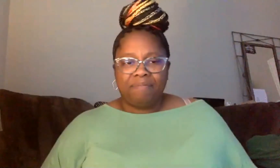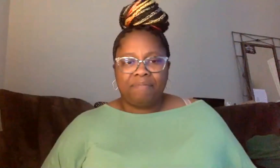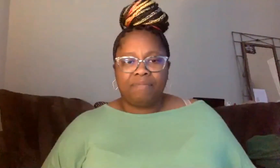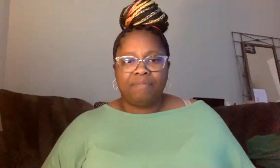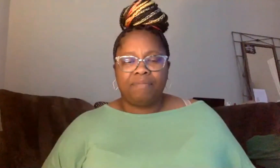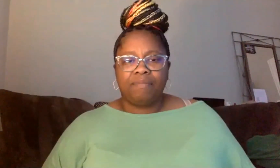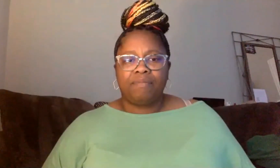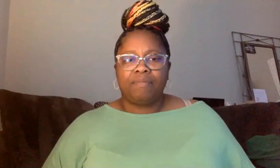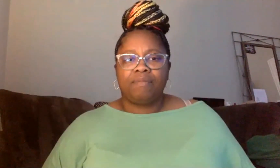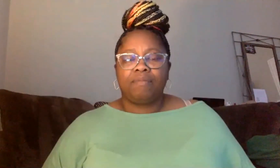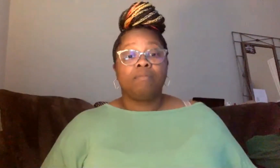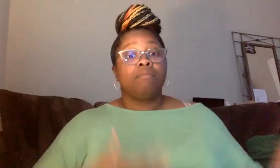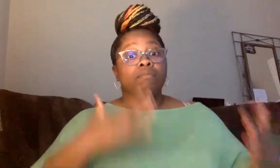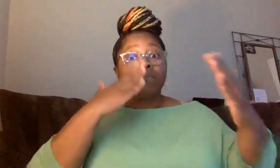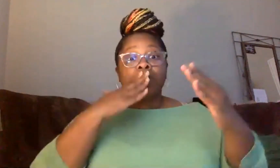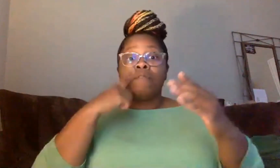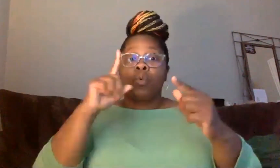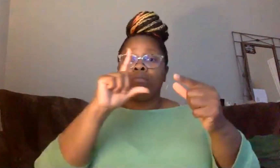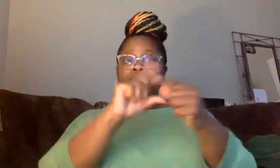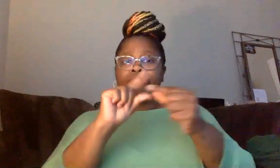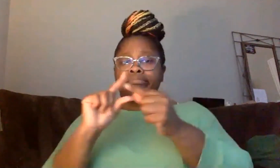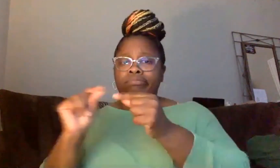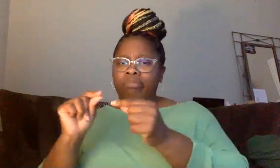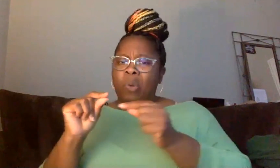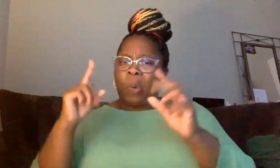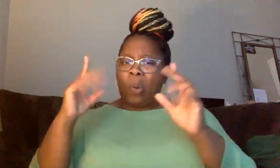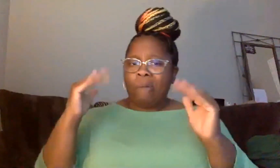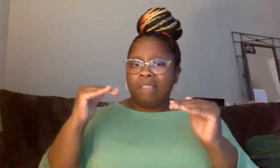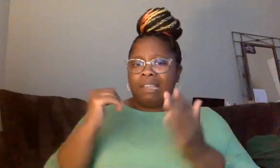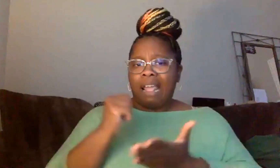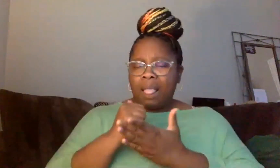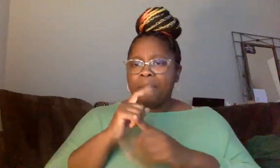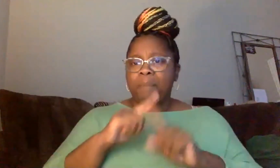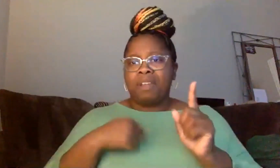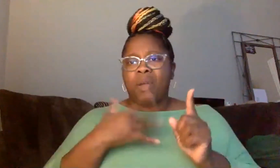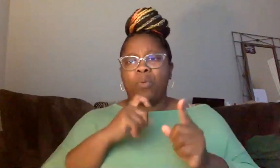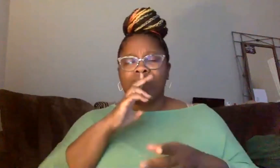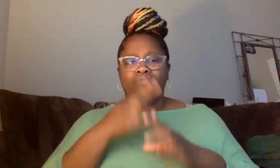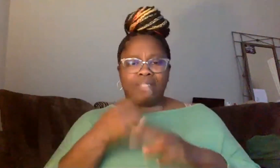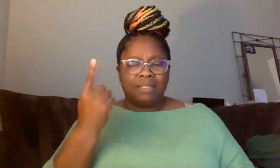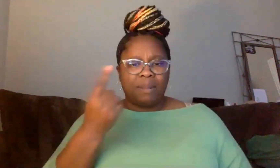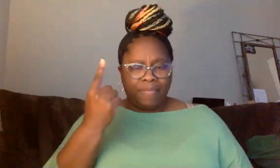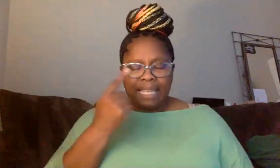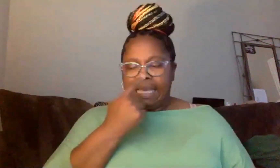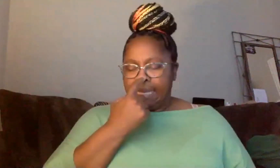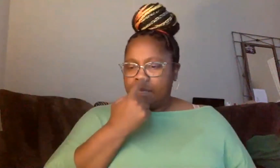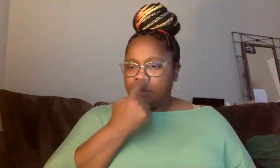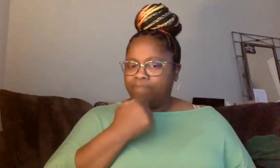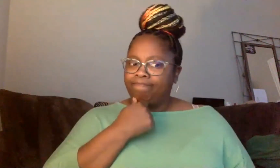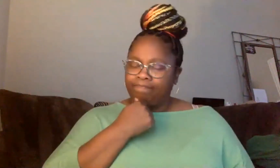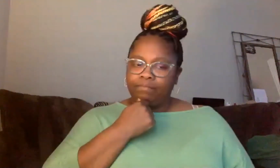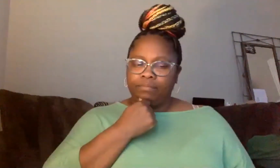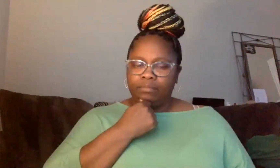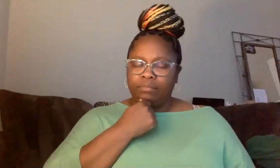thank you. Thank you all for those comments. And I hope they helped ginger, but I just want to bring up something that's really, I think that was